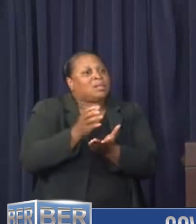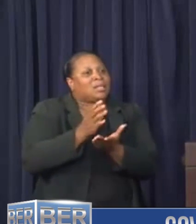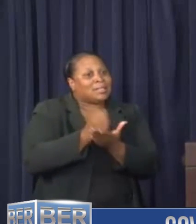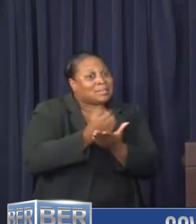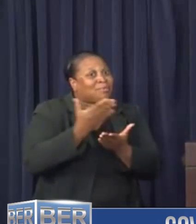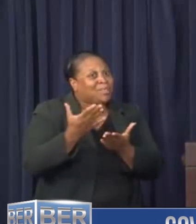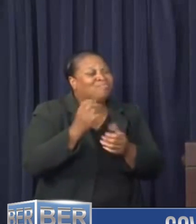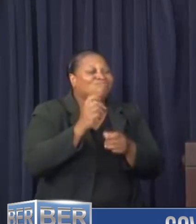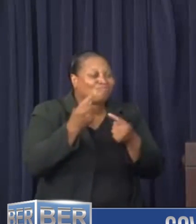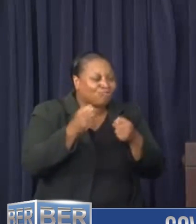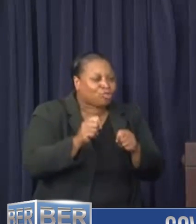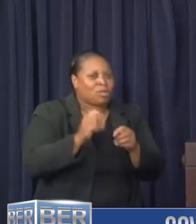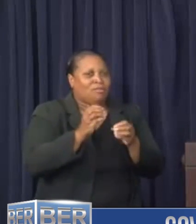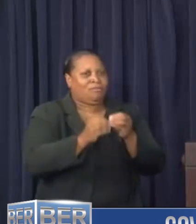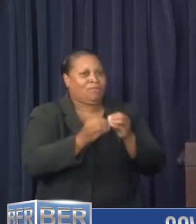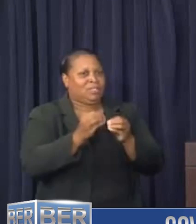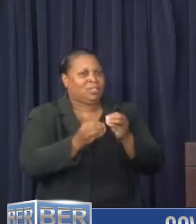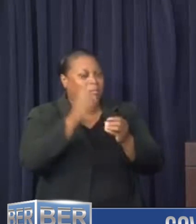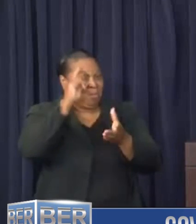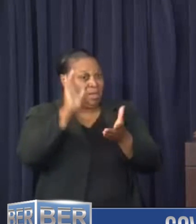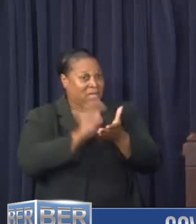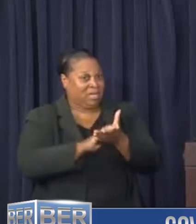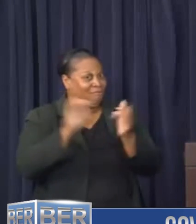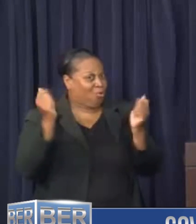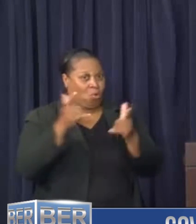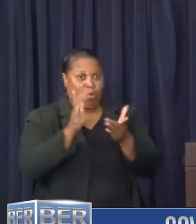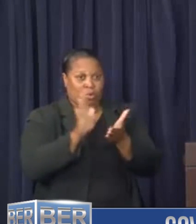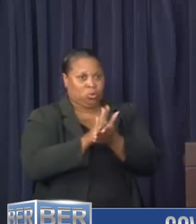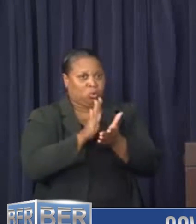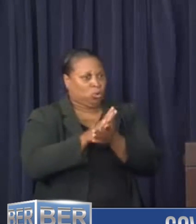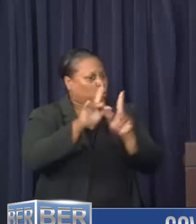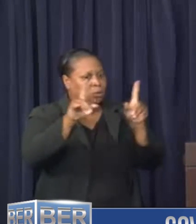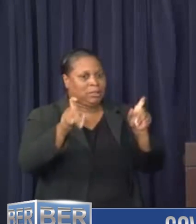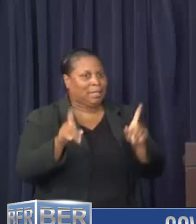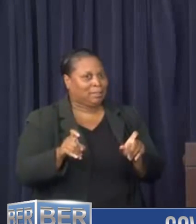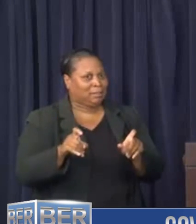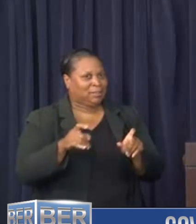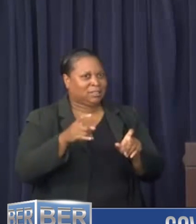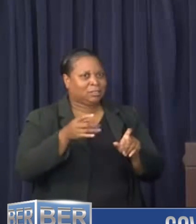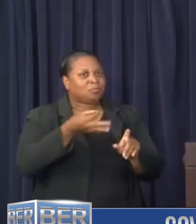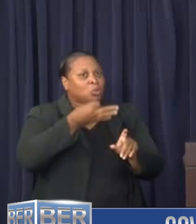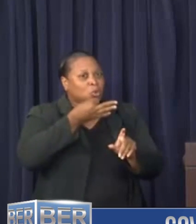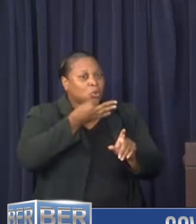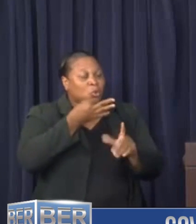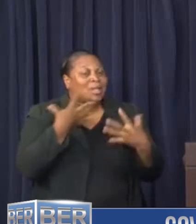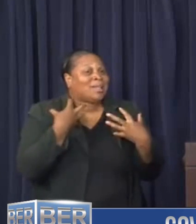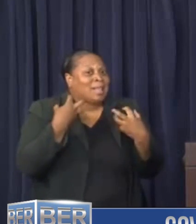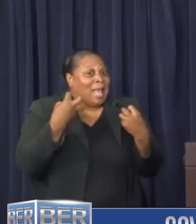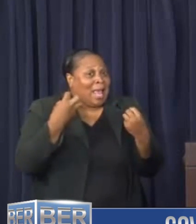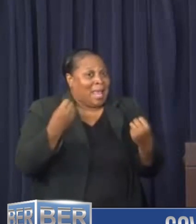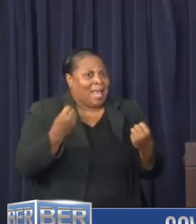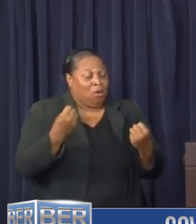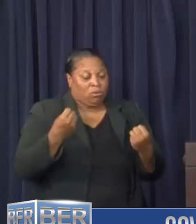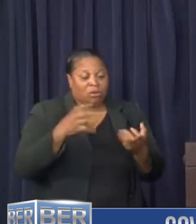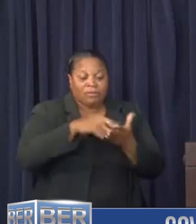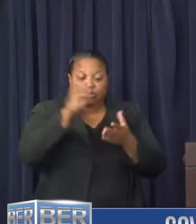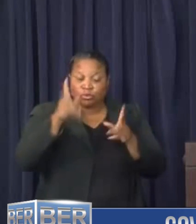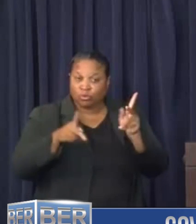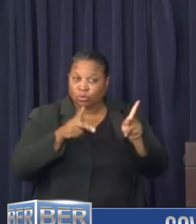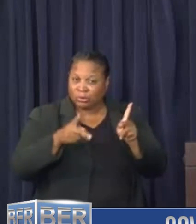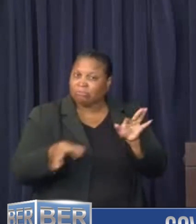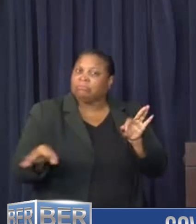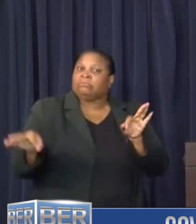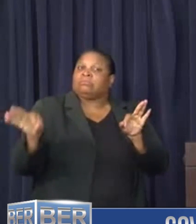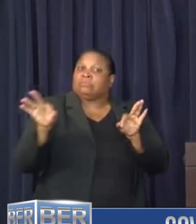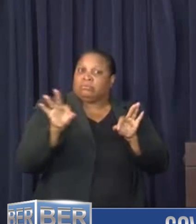something that we're working on. And we believe that we'll have all the schools tested in the not too distant future. The health of our students is